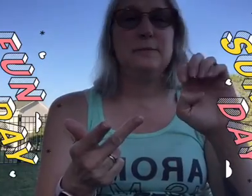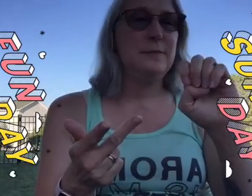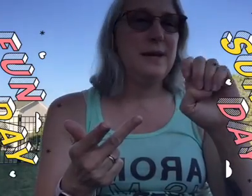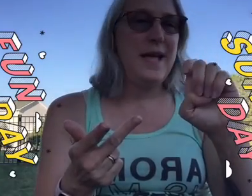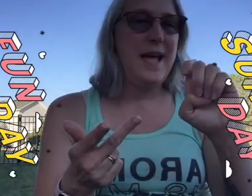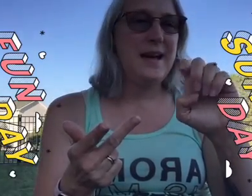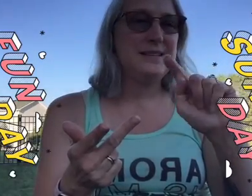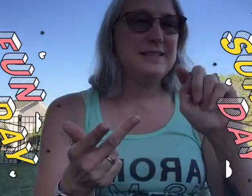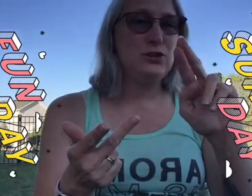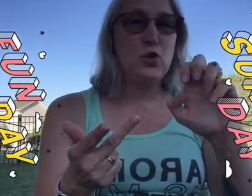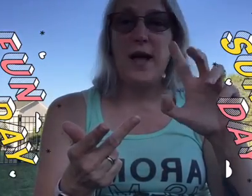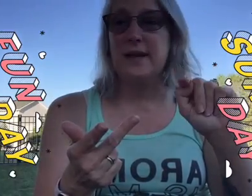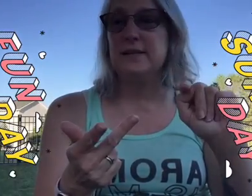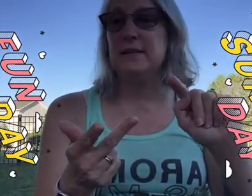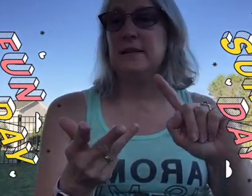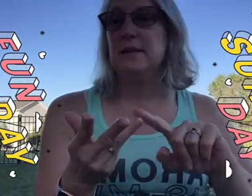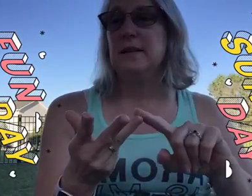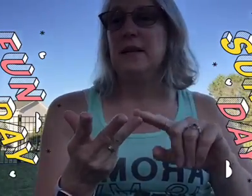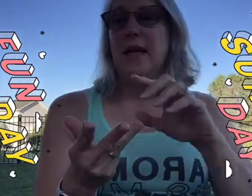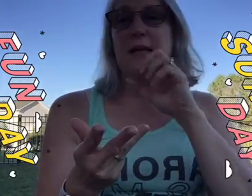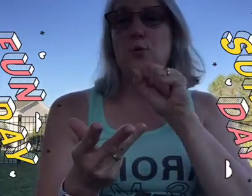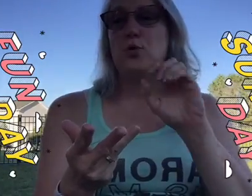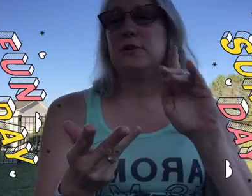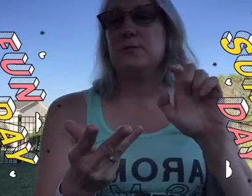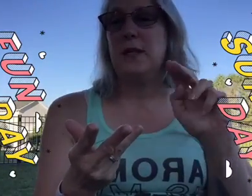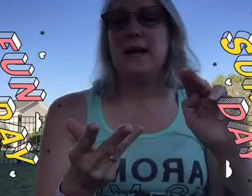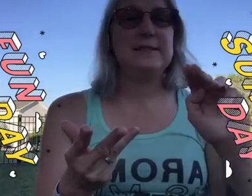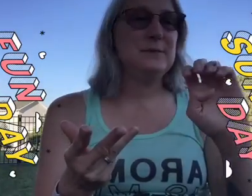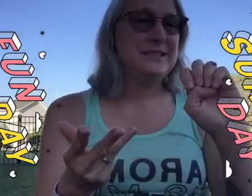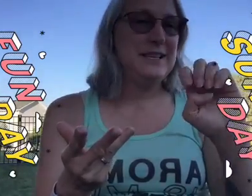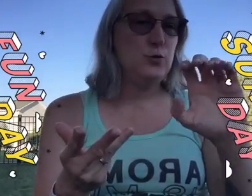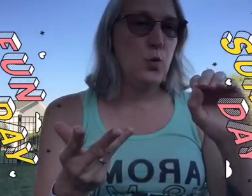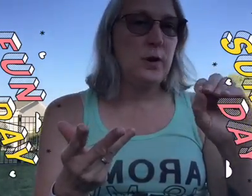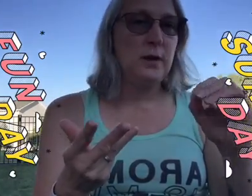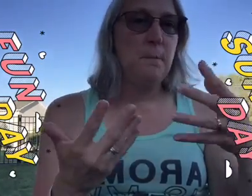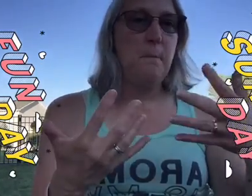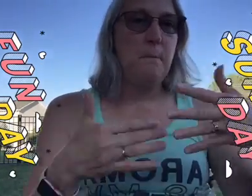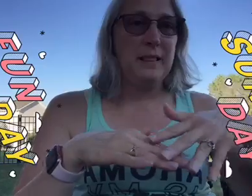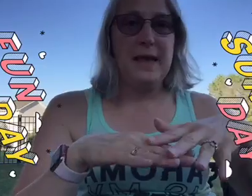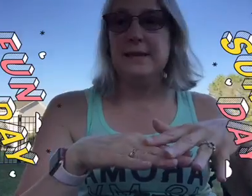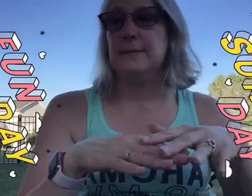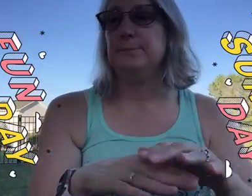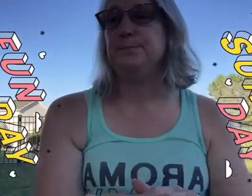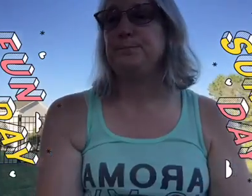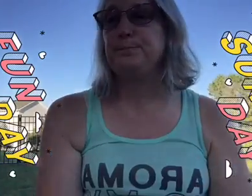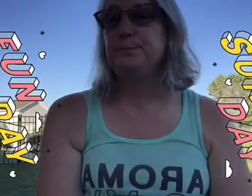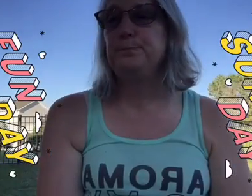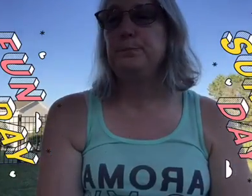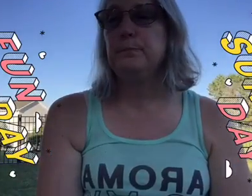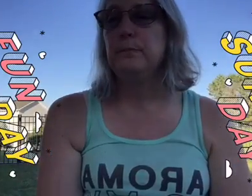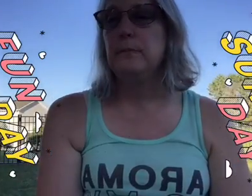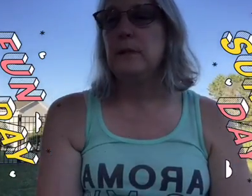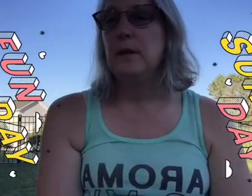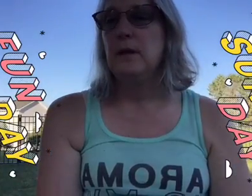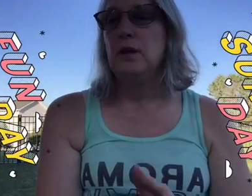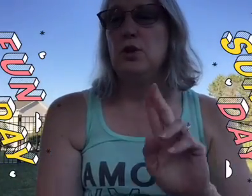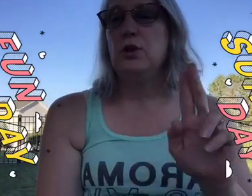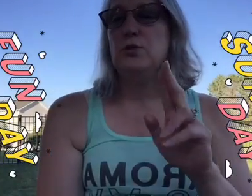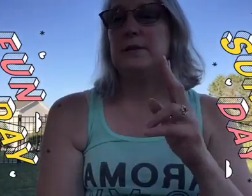extract and orange blossom essential oil blend you can use